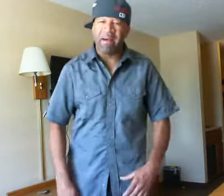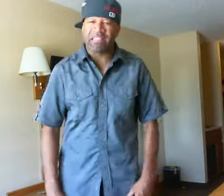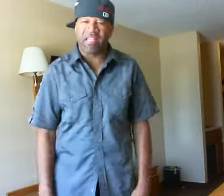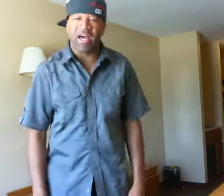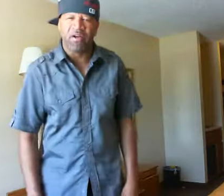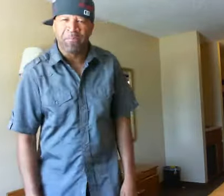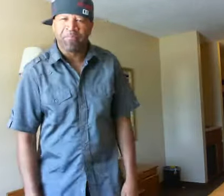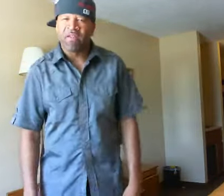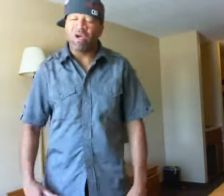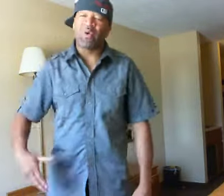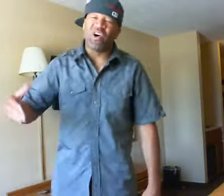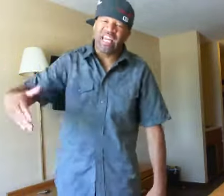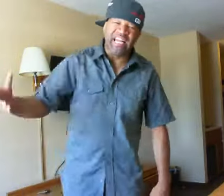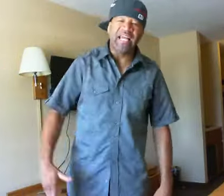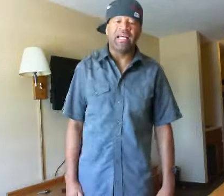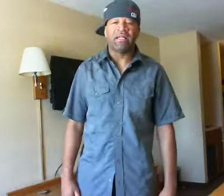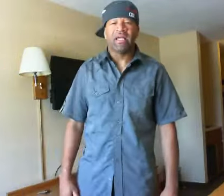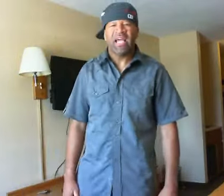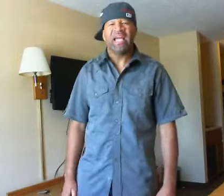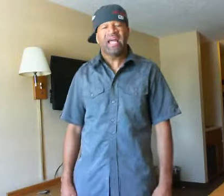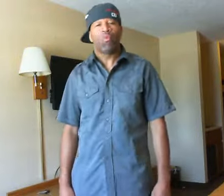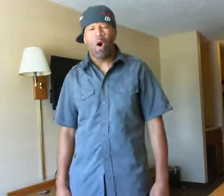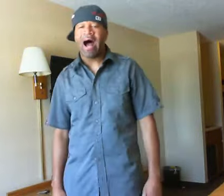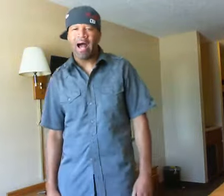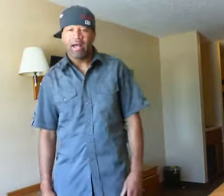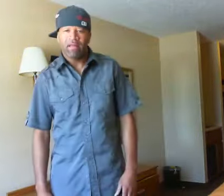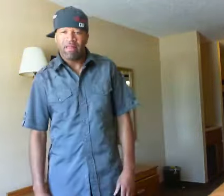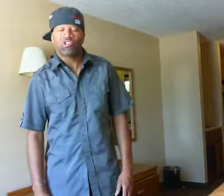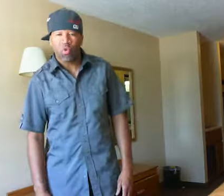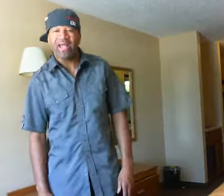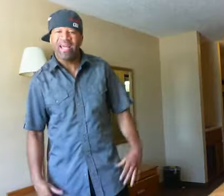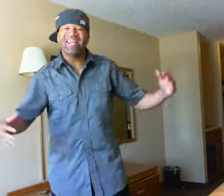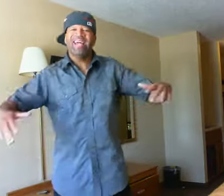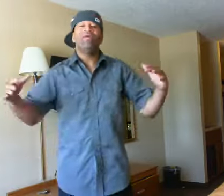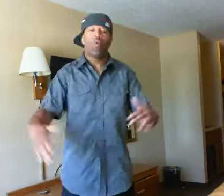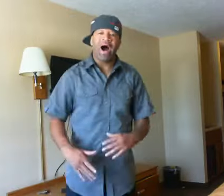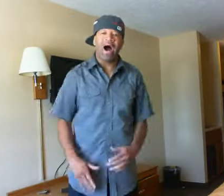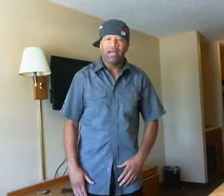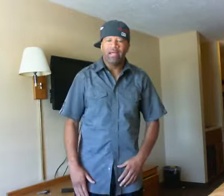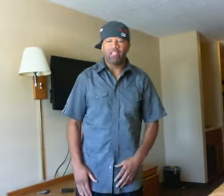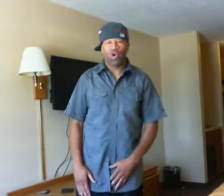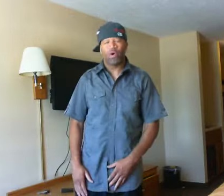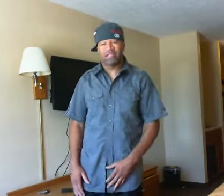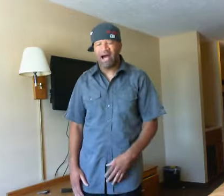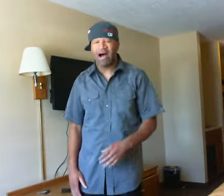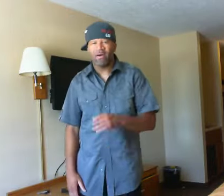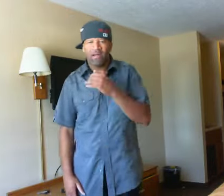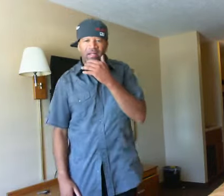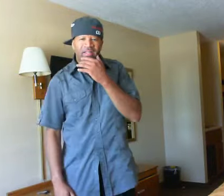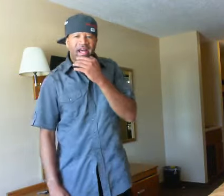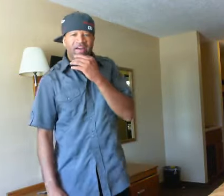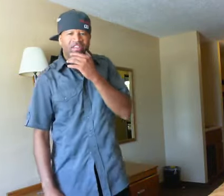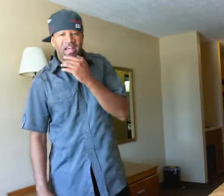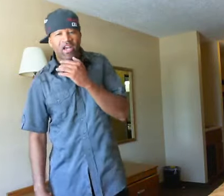back together, then we gon' get it in, in NY. That's right, N-N-Y. It's goin' down. Then after that, yo,